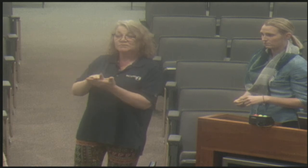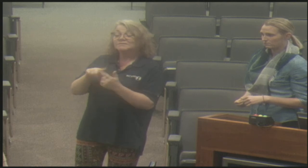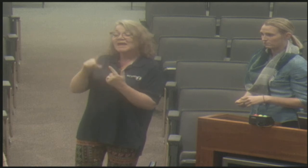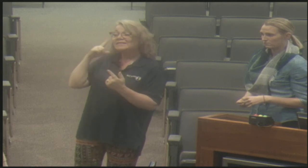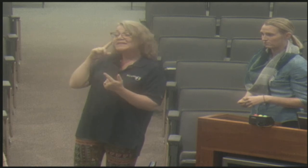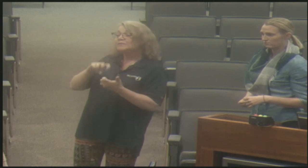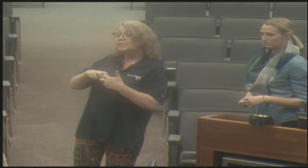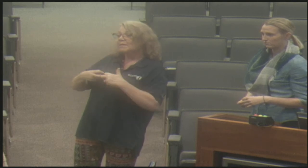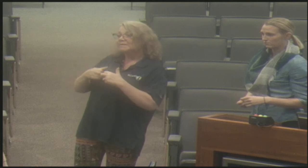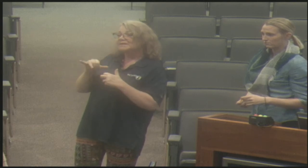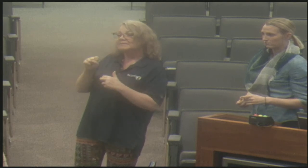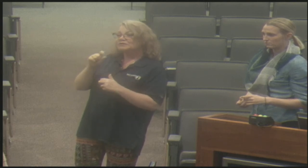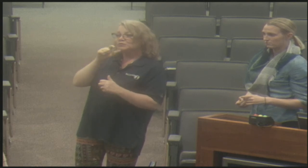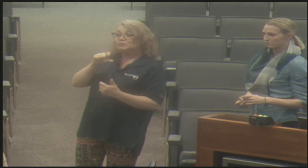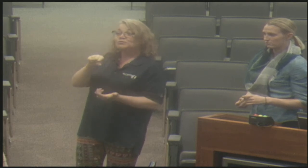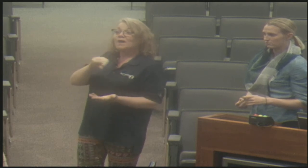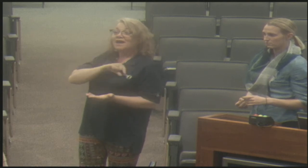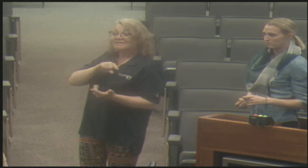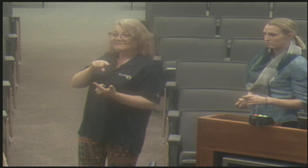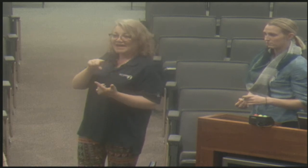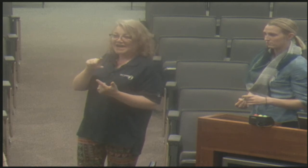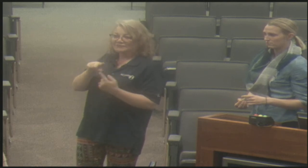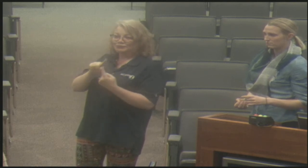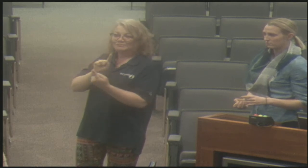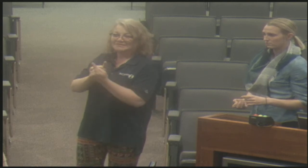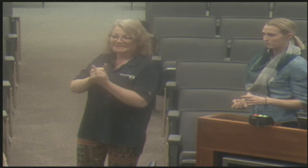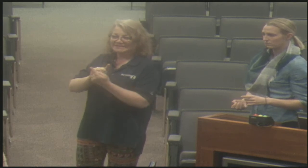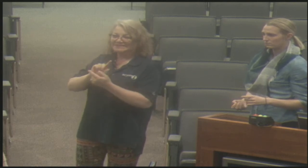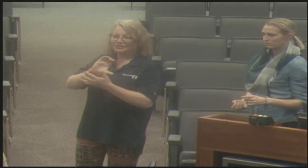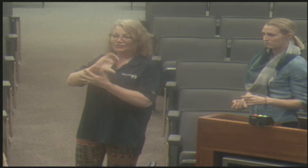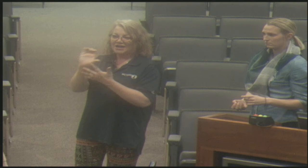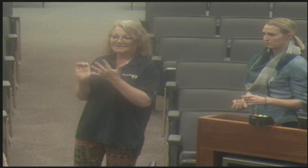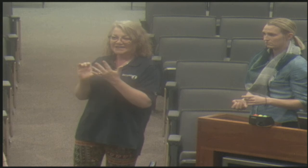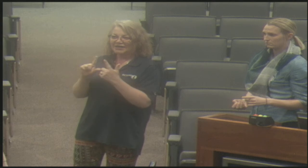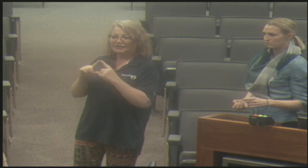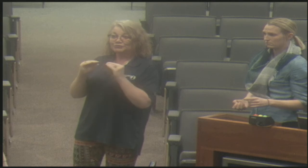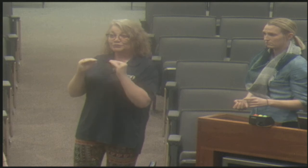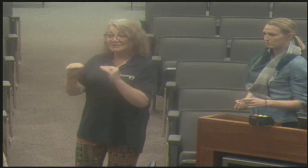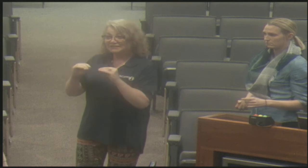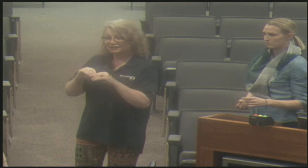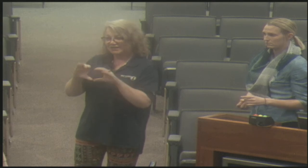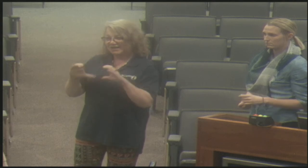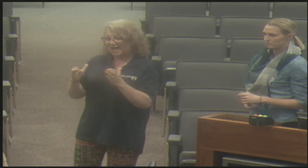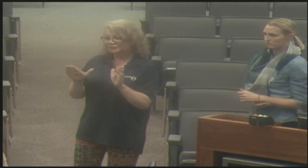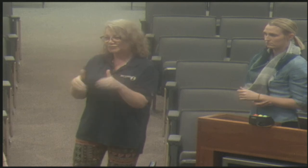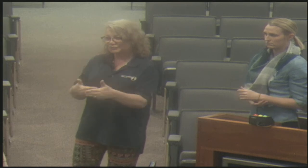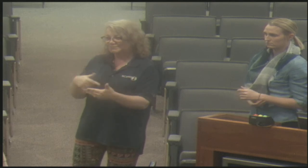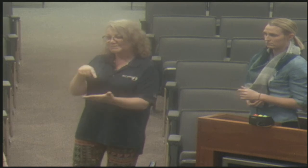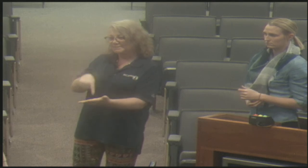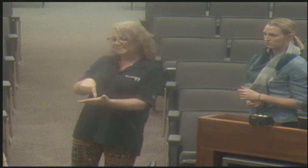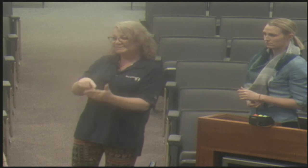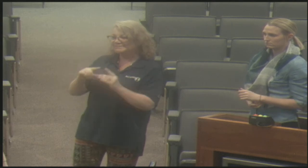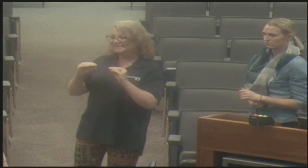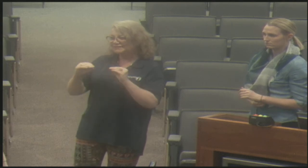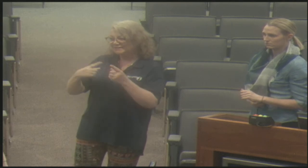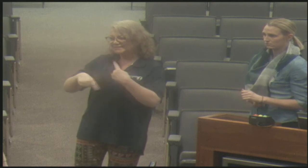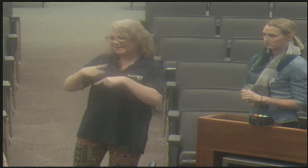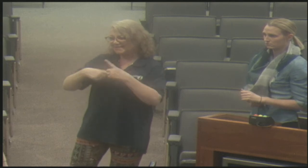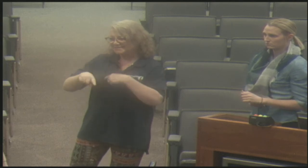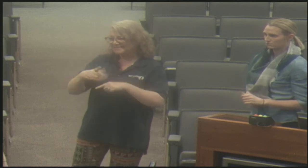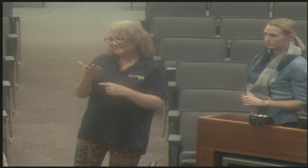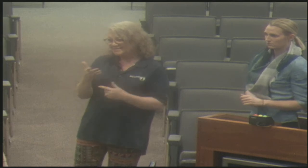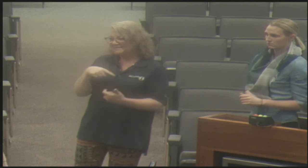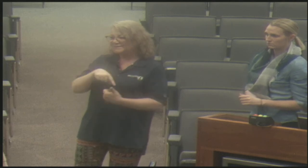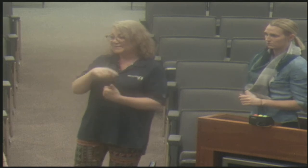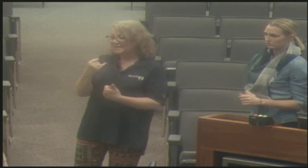it is recognized rather as part of the curriculum, but the question becomes who is qualified to actually teach the